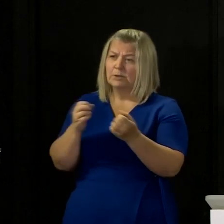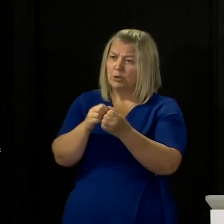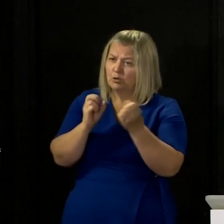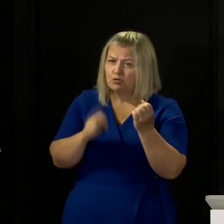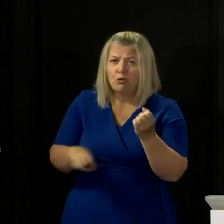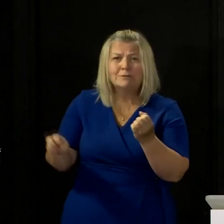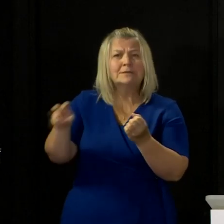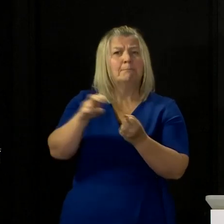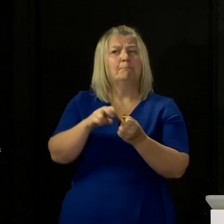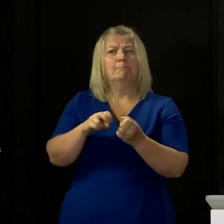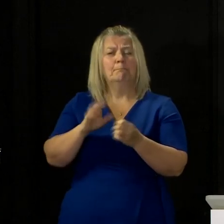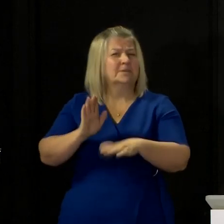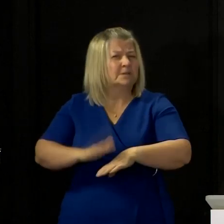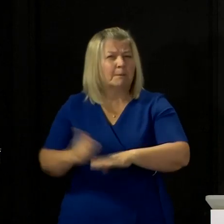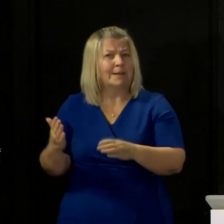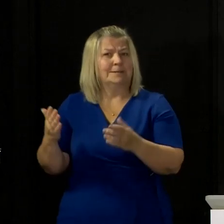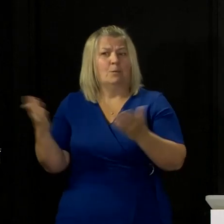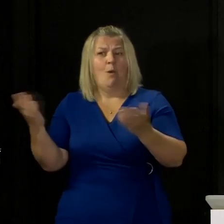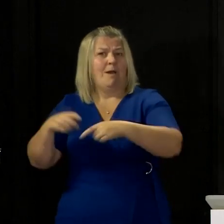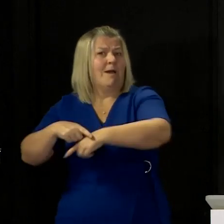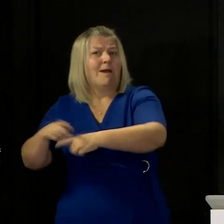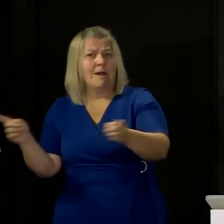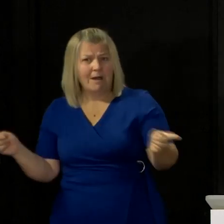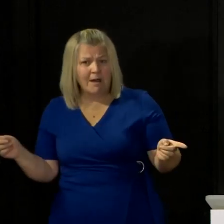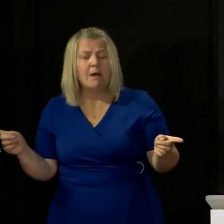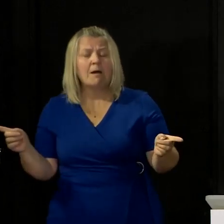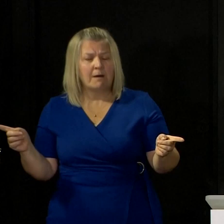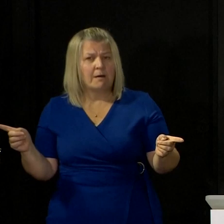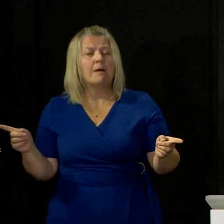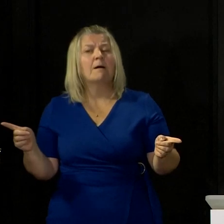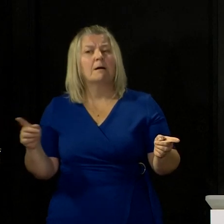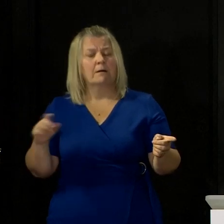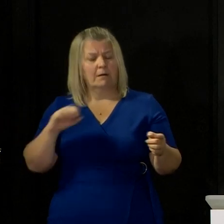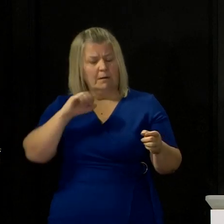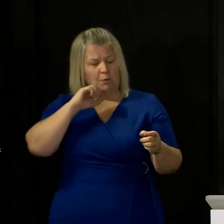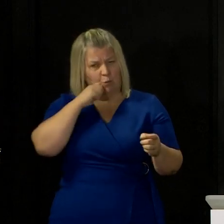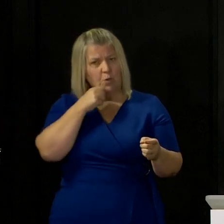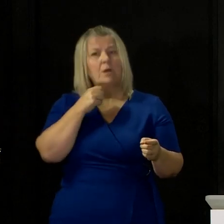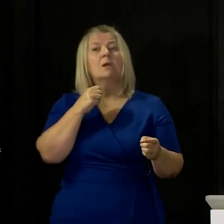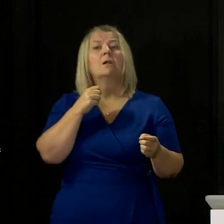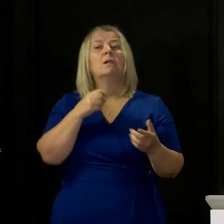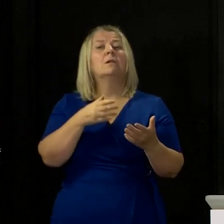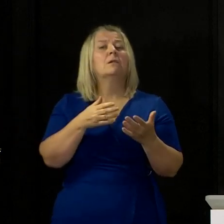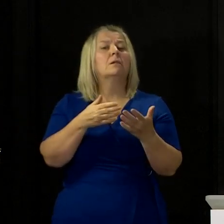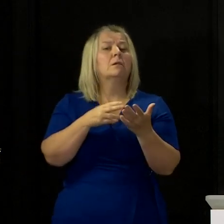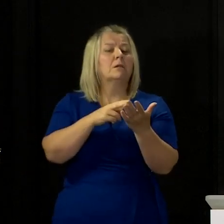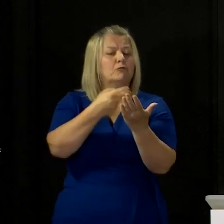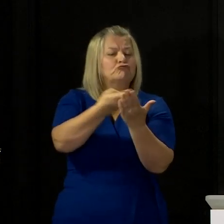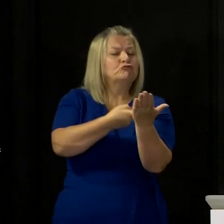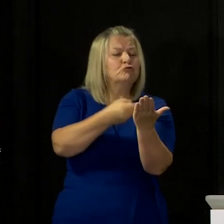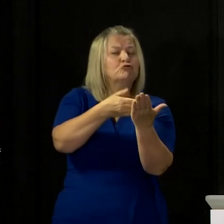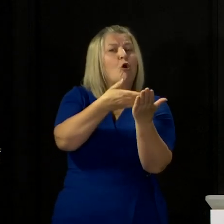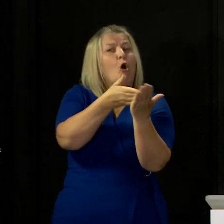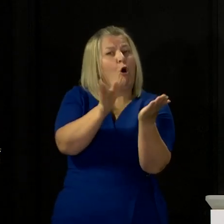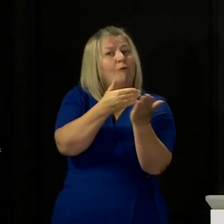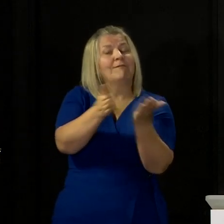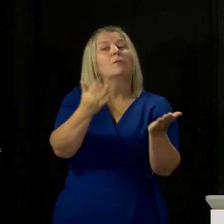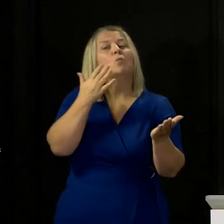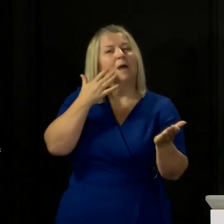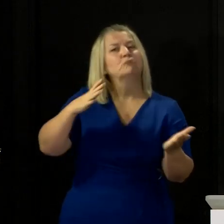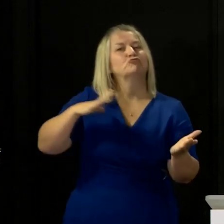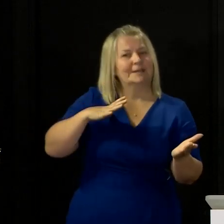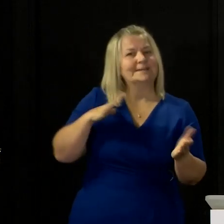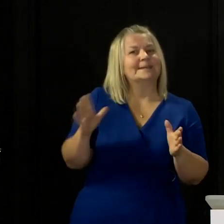not keep these restrictions in place longer than we deem is necessary. But we all know the pain and the